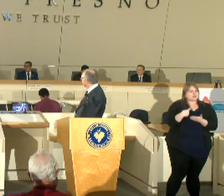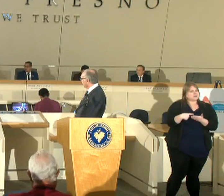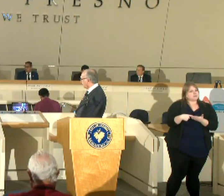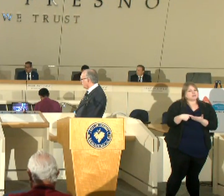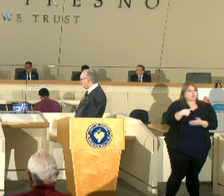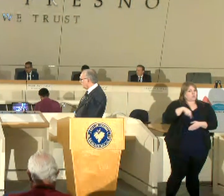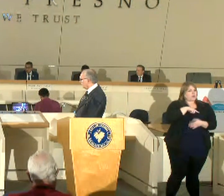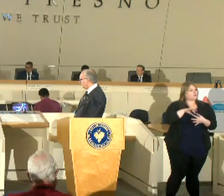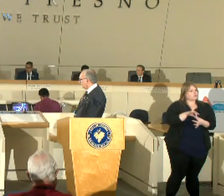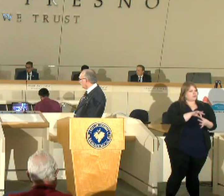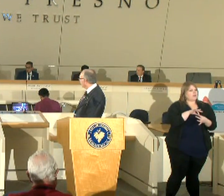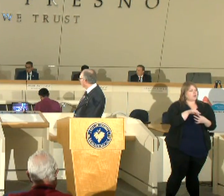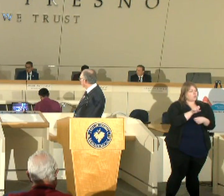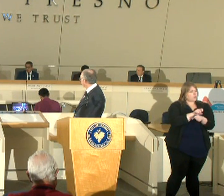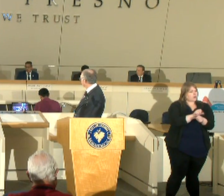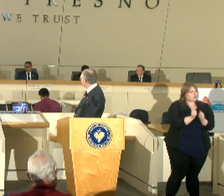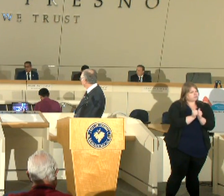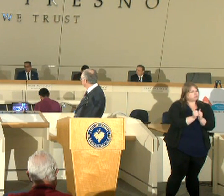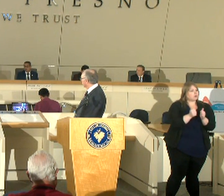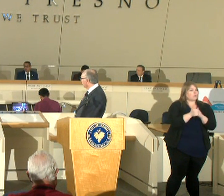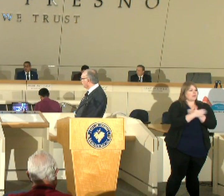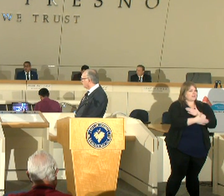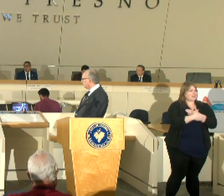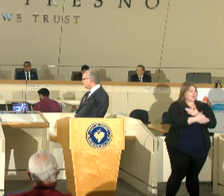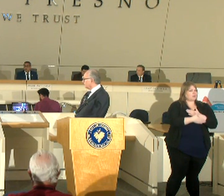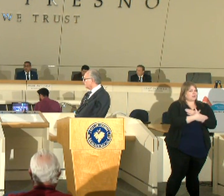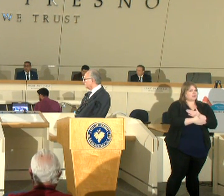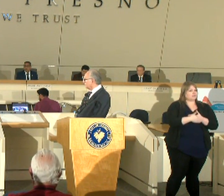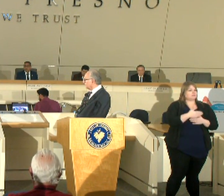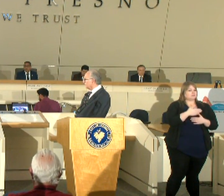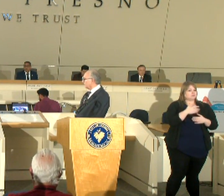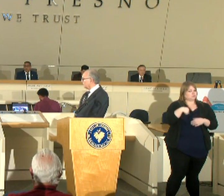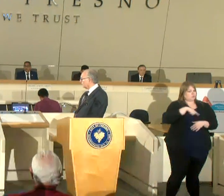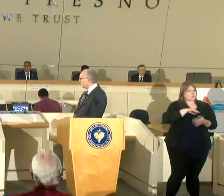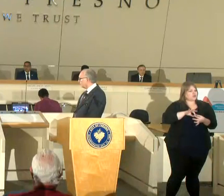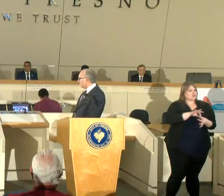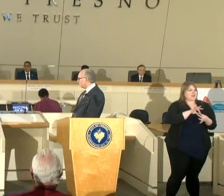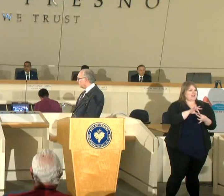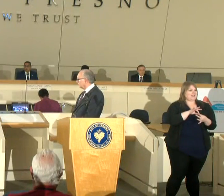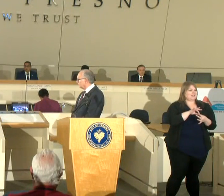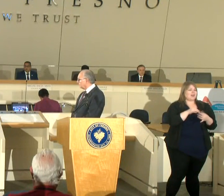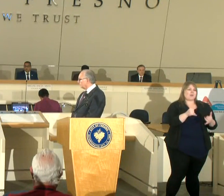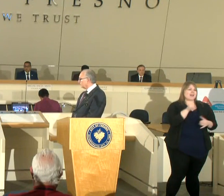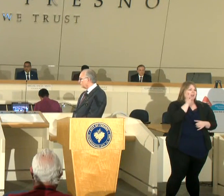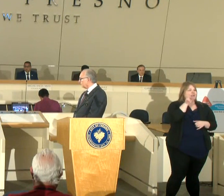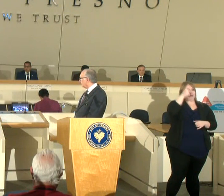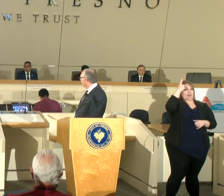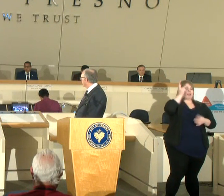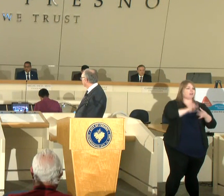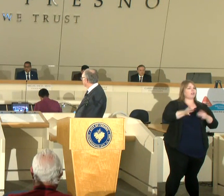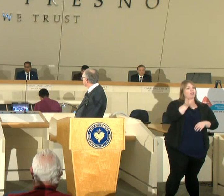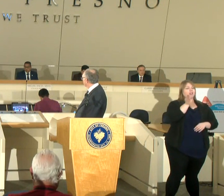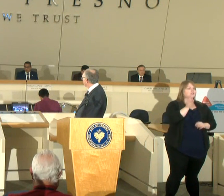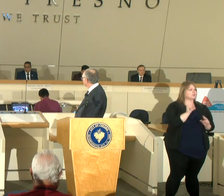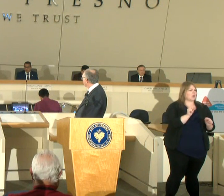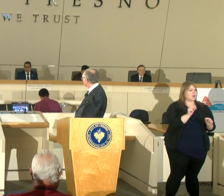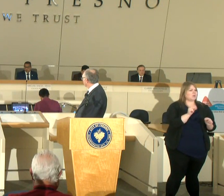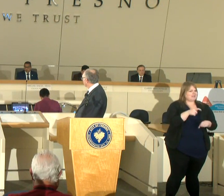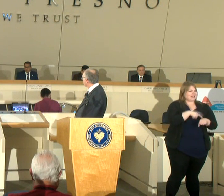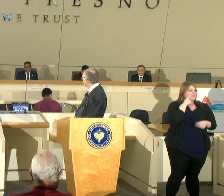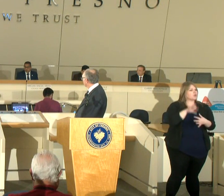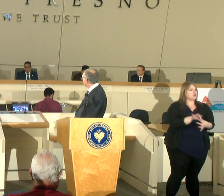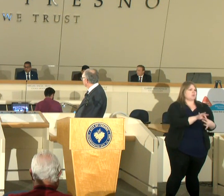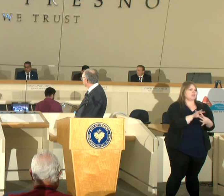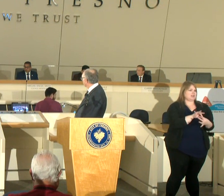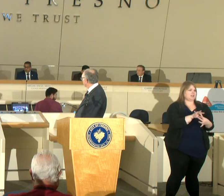are unified we are working closely with the county and rural communities on this and we are united this is not a time for political speeches this is a time for unity now